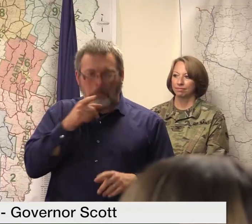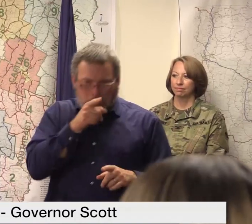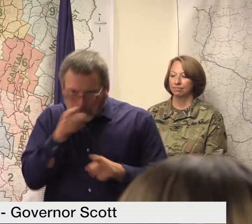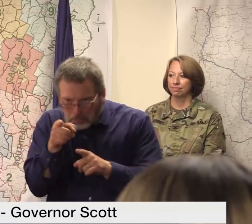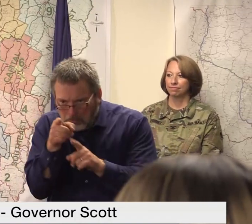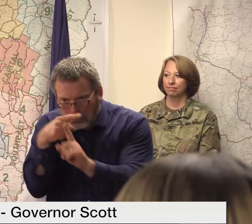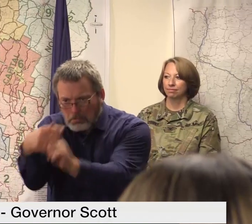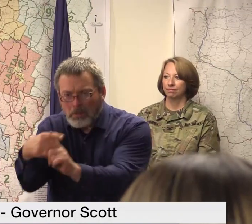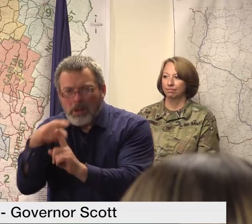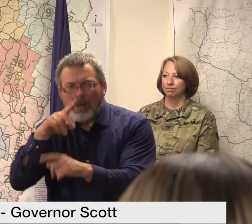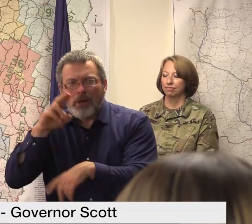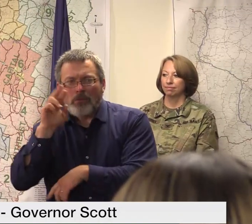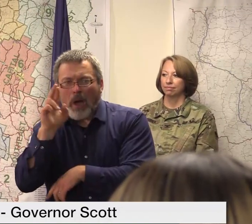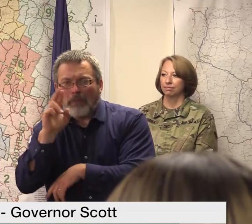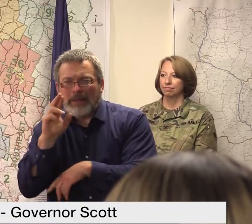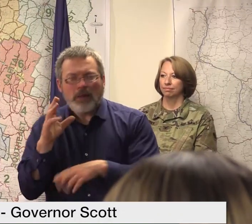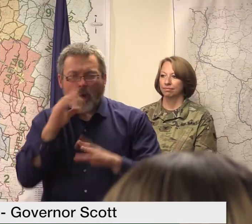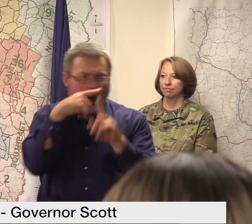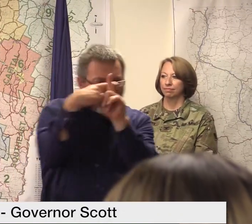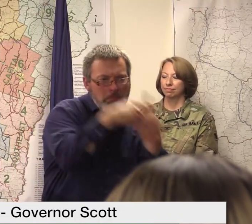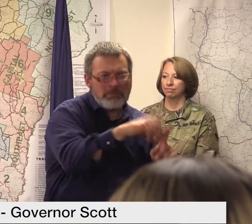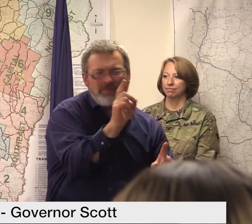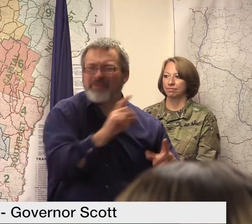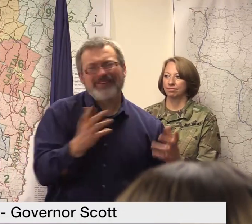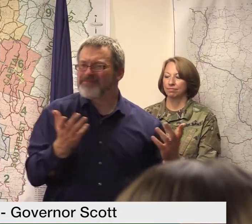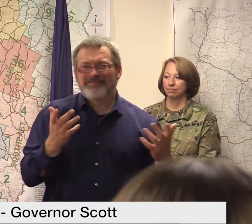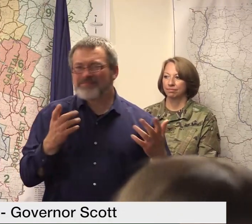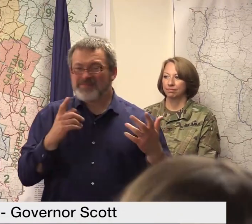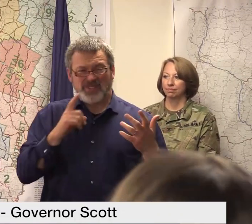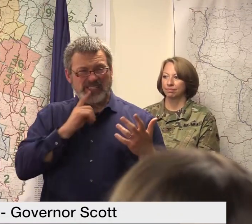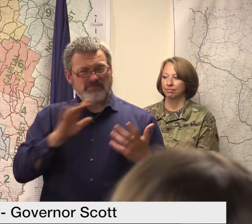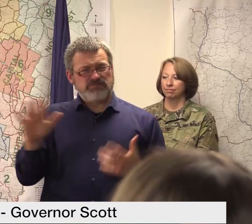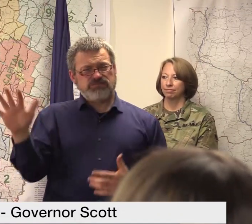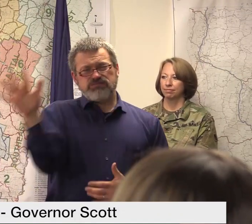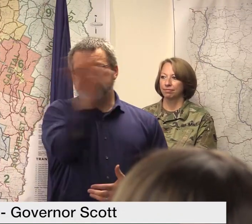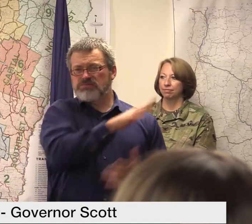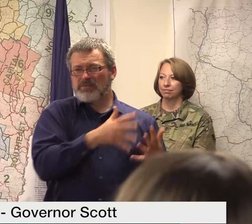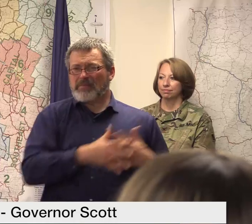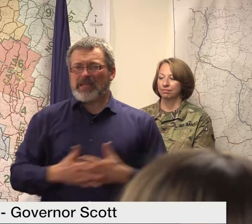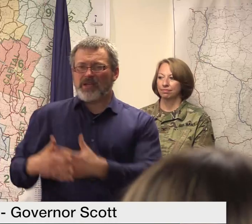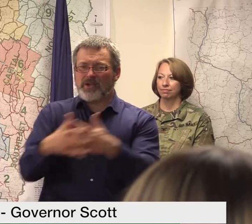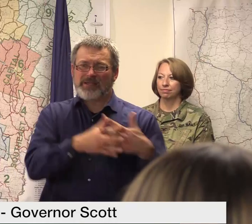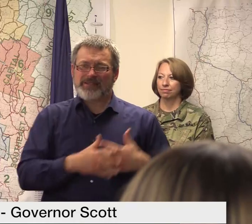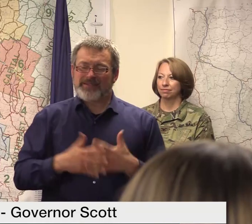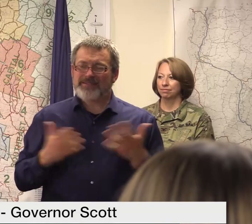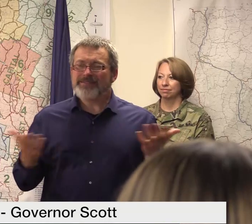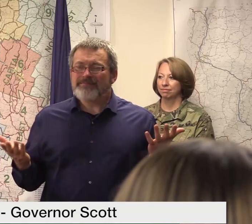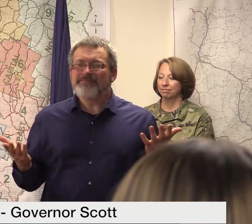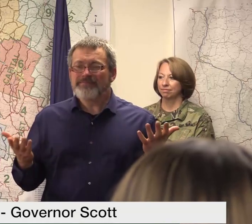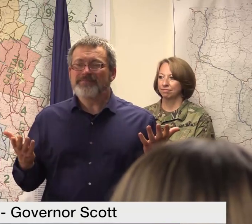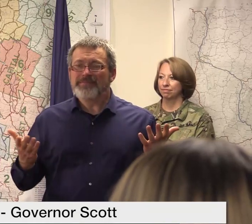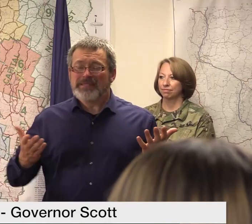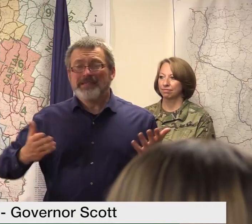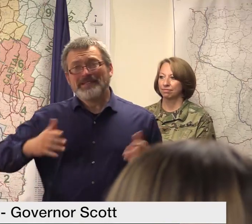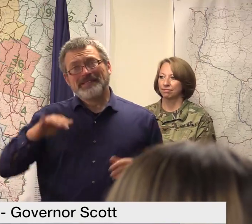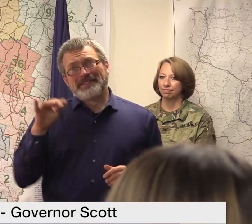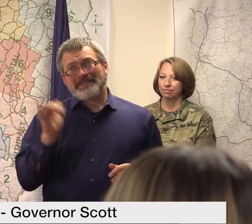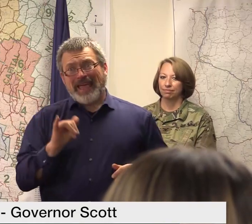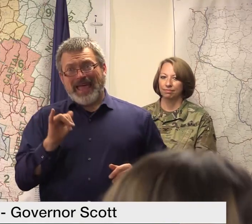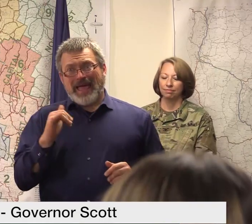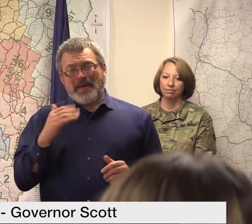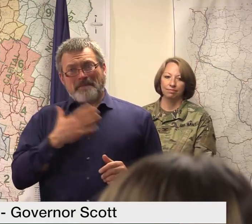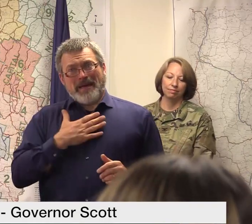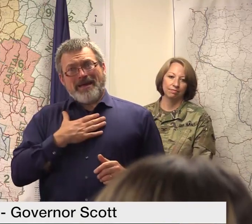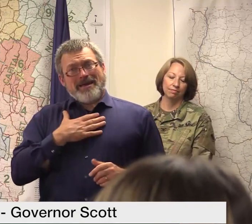they hit them all and I think it could be whoever is being the obstacle their state could be next